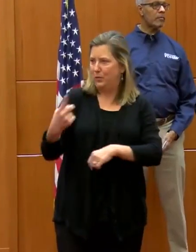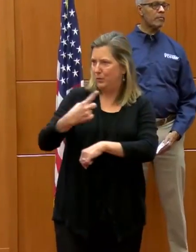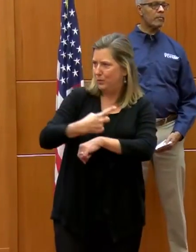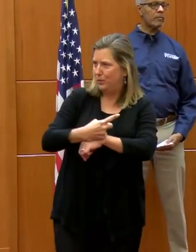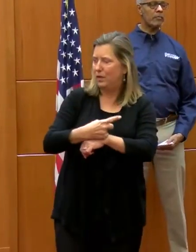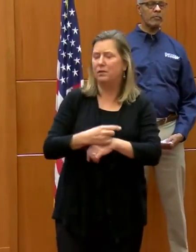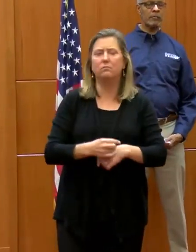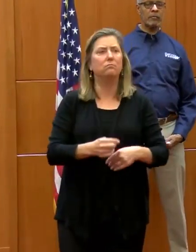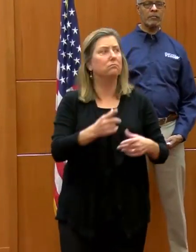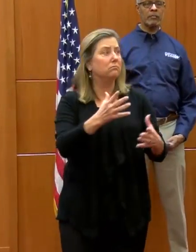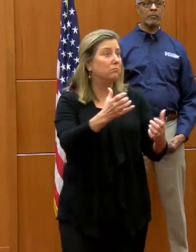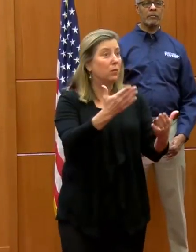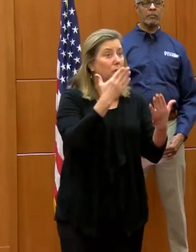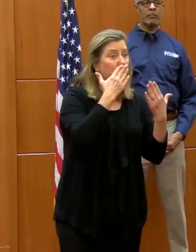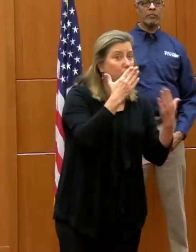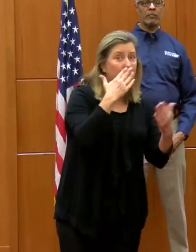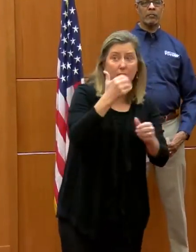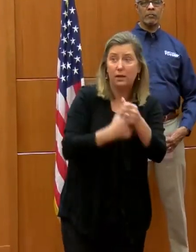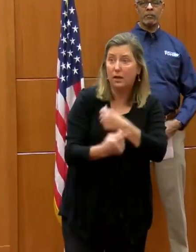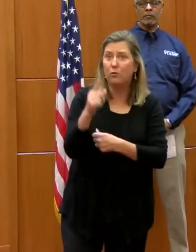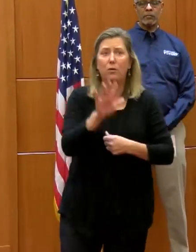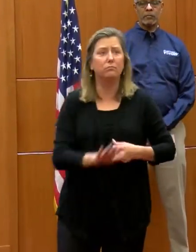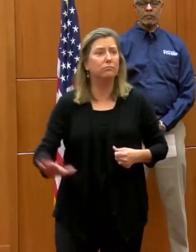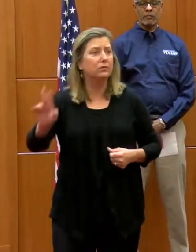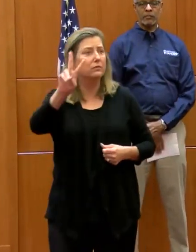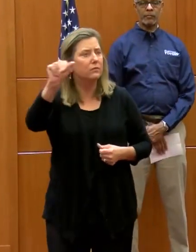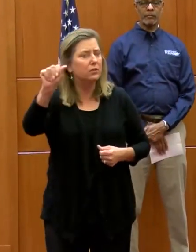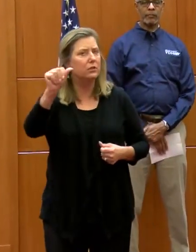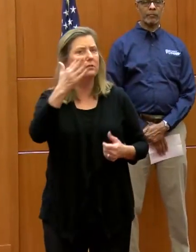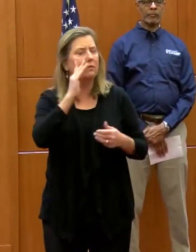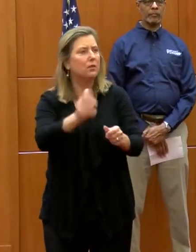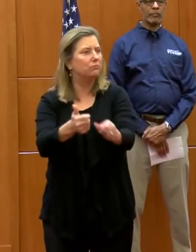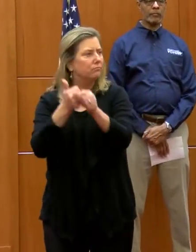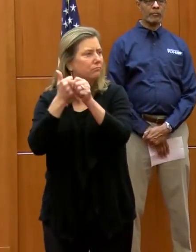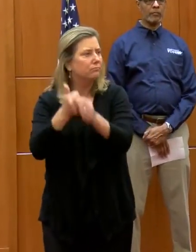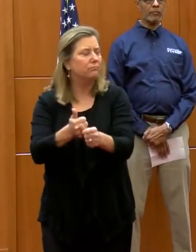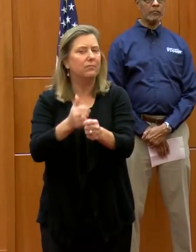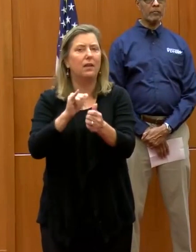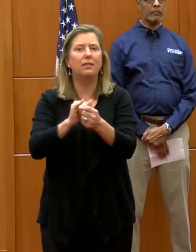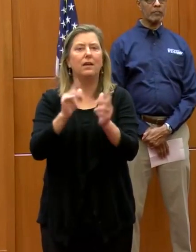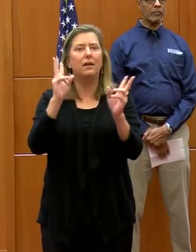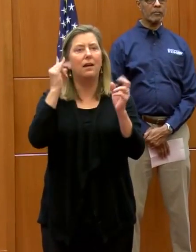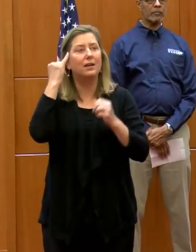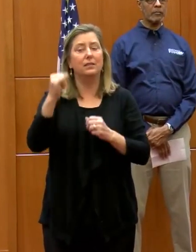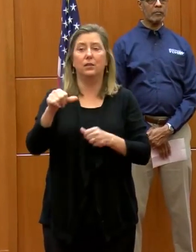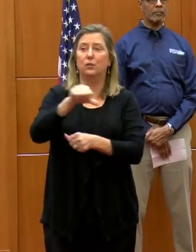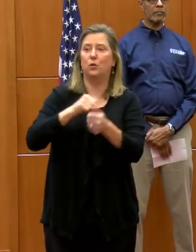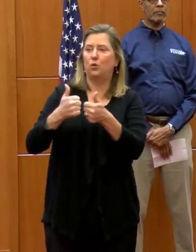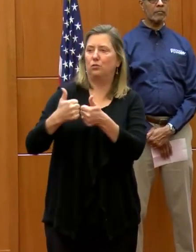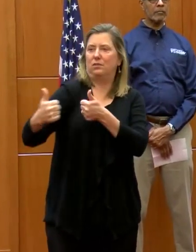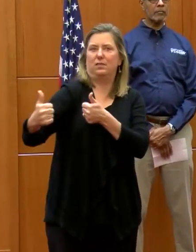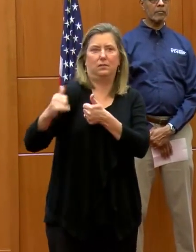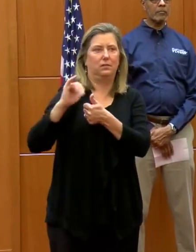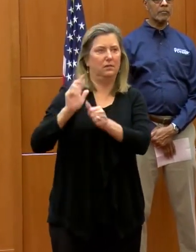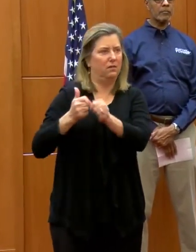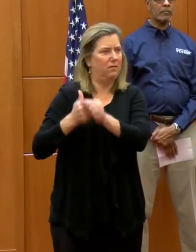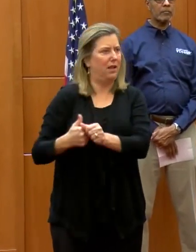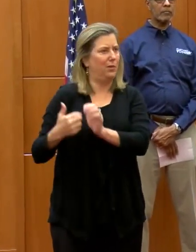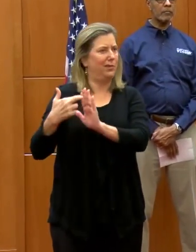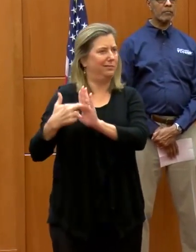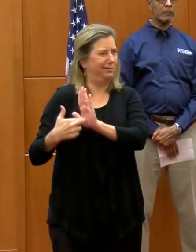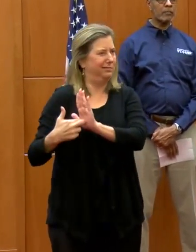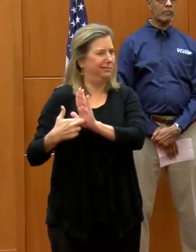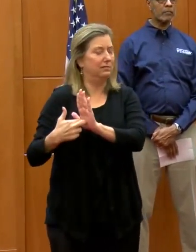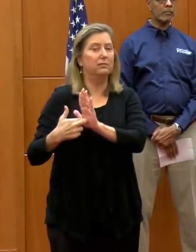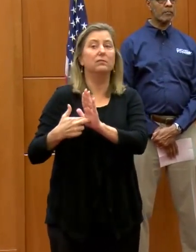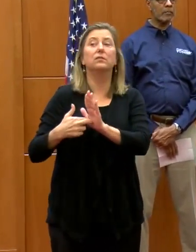I want to thank everyone, everyone in Virginia, for abiding by the social distancing restrictions. We're hearing